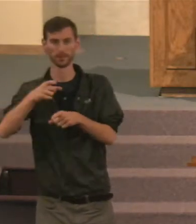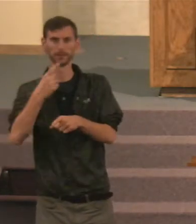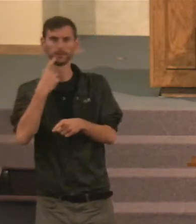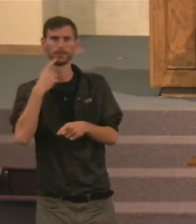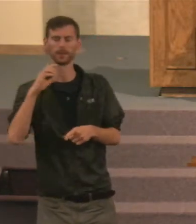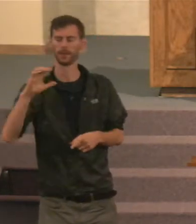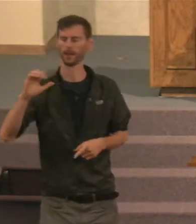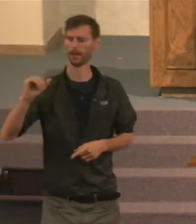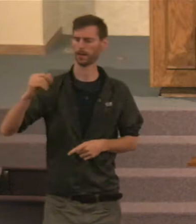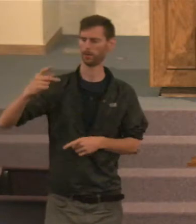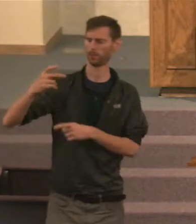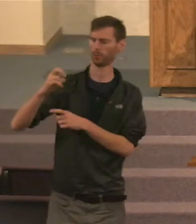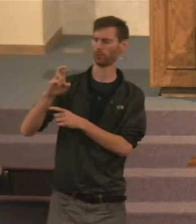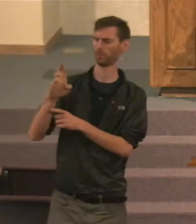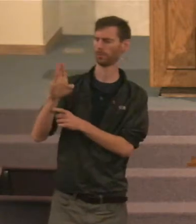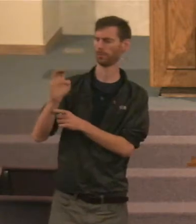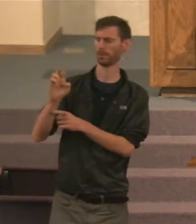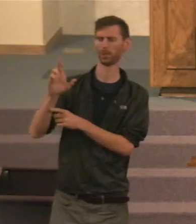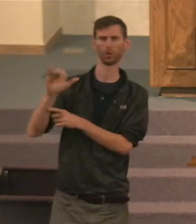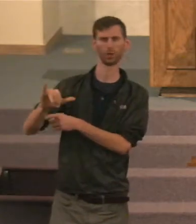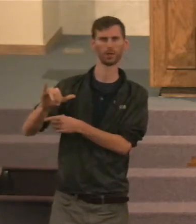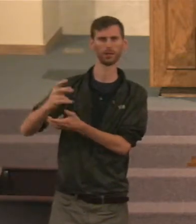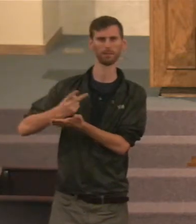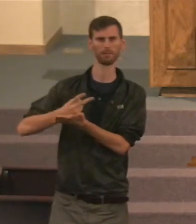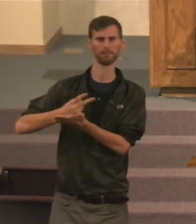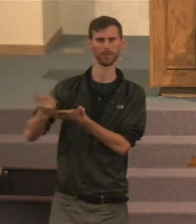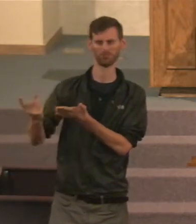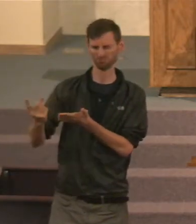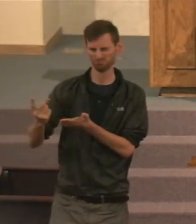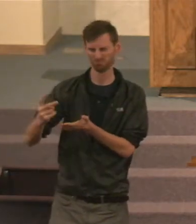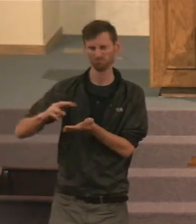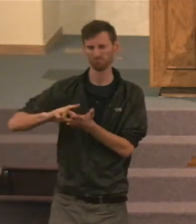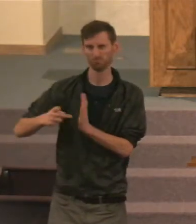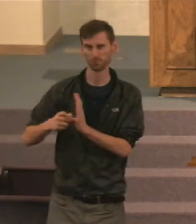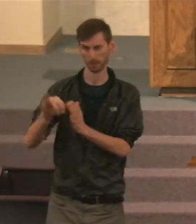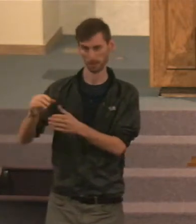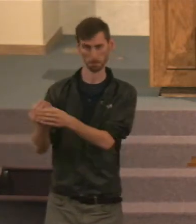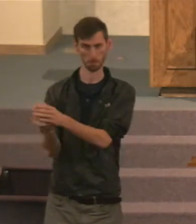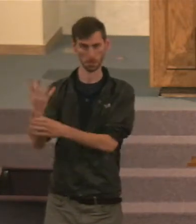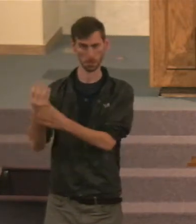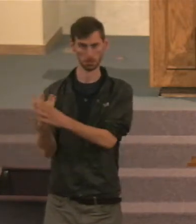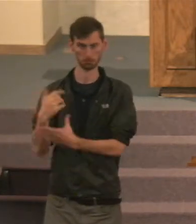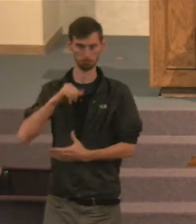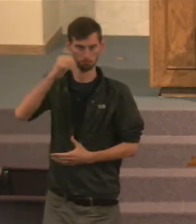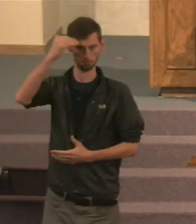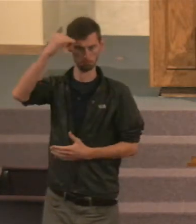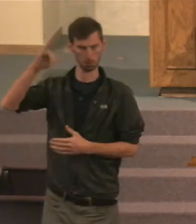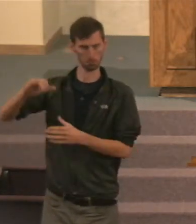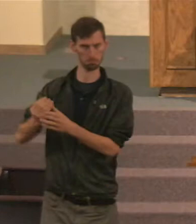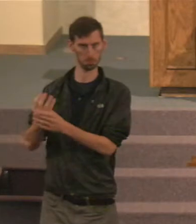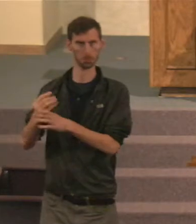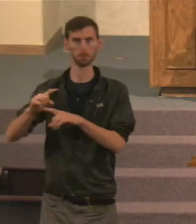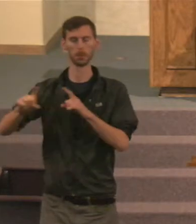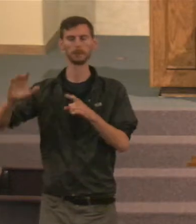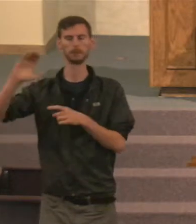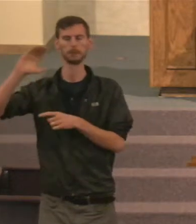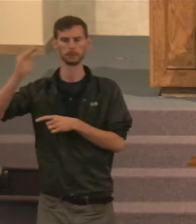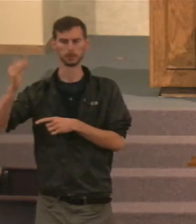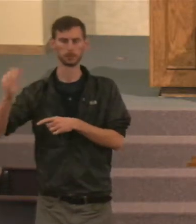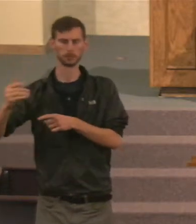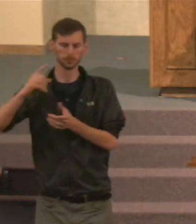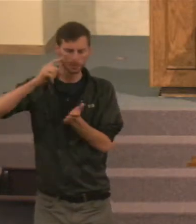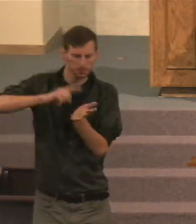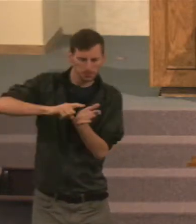I'm not familiar with capybri, that plant. But supposedly, it was a sexual stimulant.